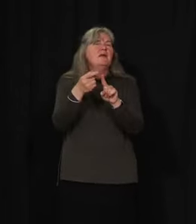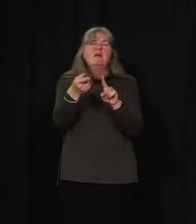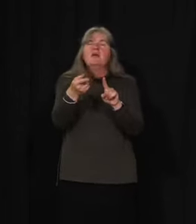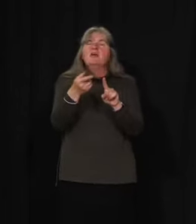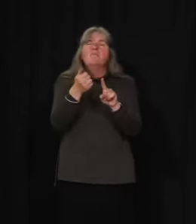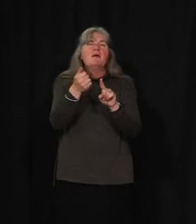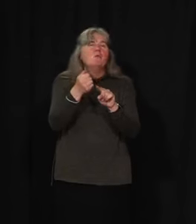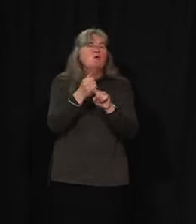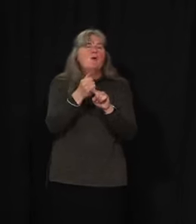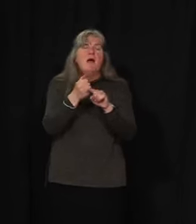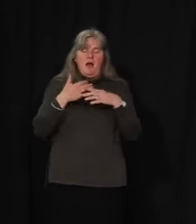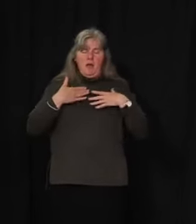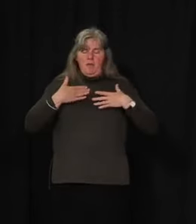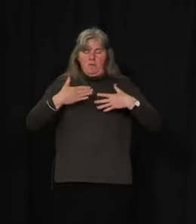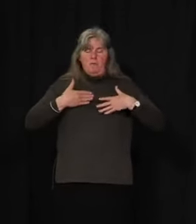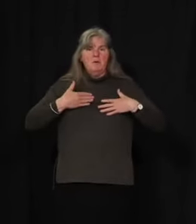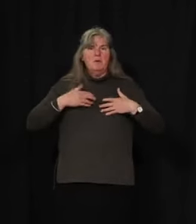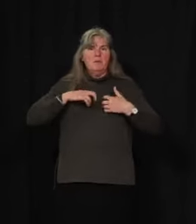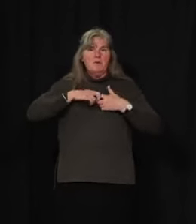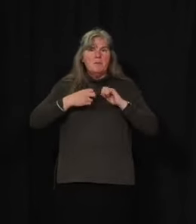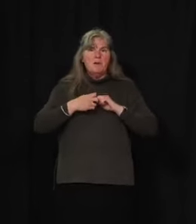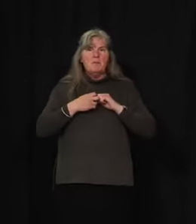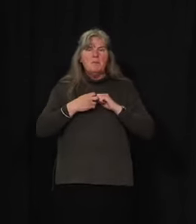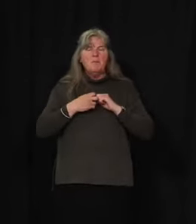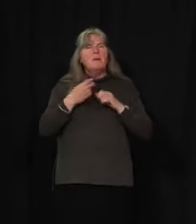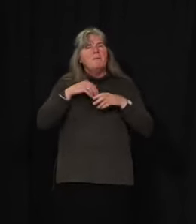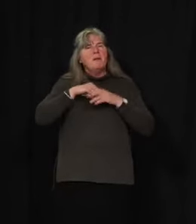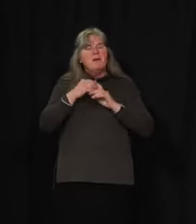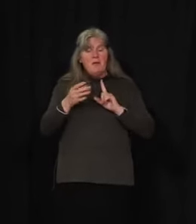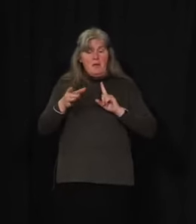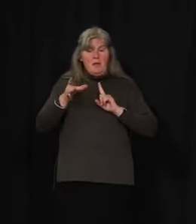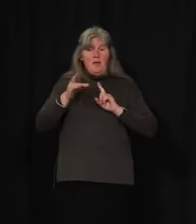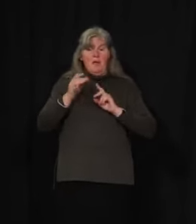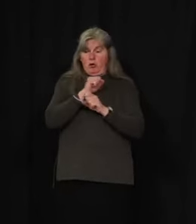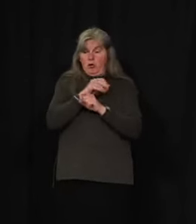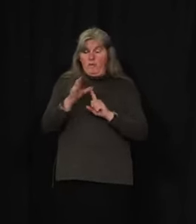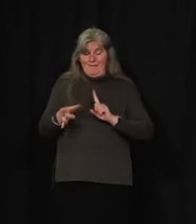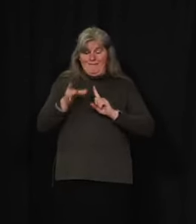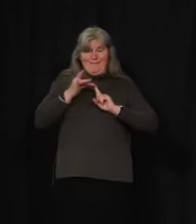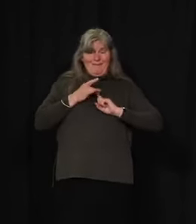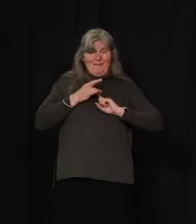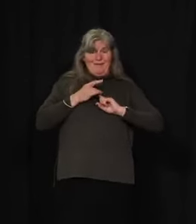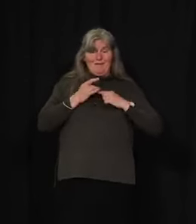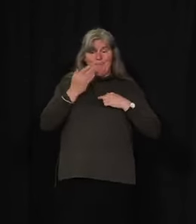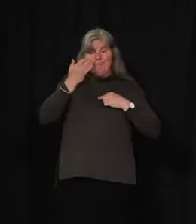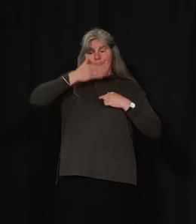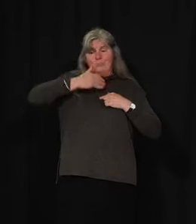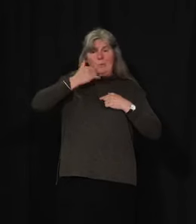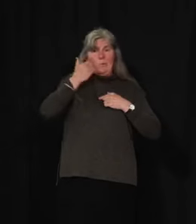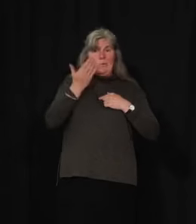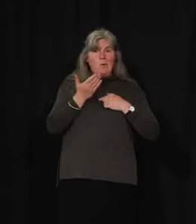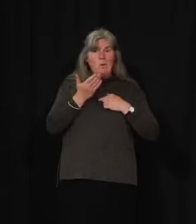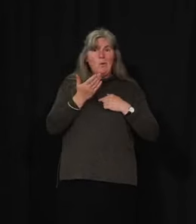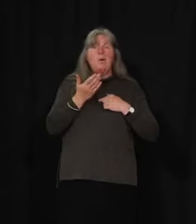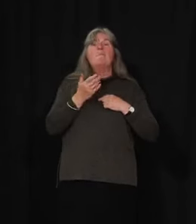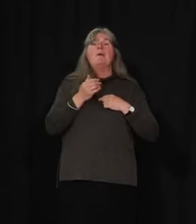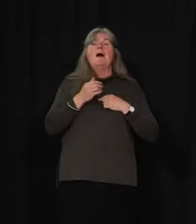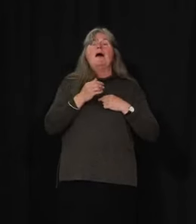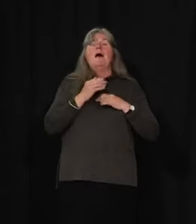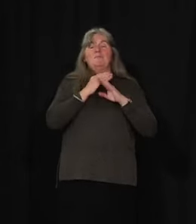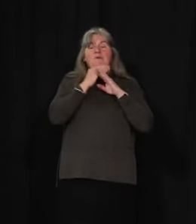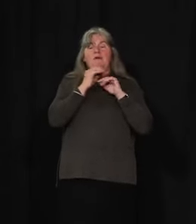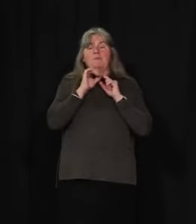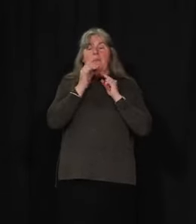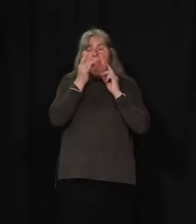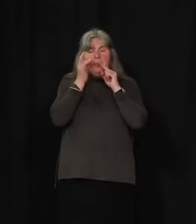respiratory infection, you're incubating COVID, for example, and it prevents you from sneezing into a room and creating